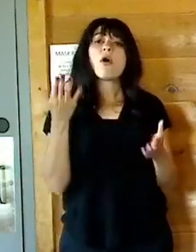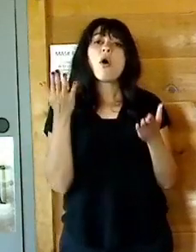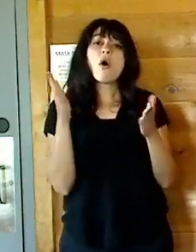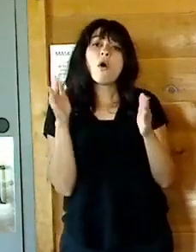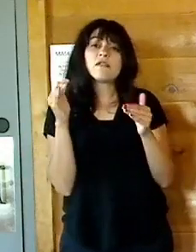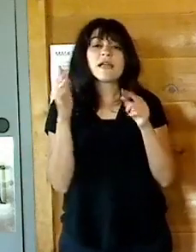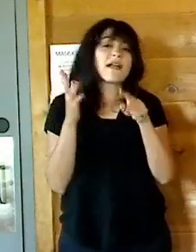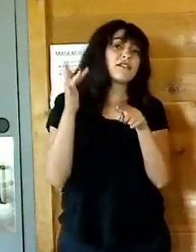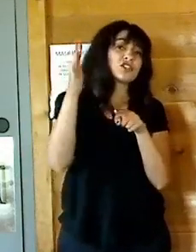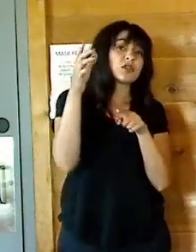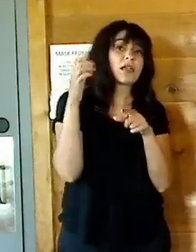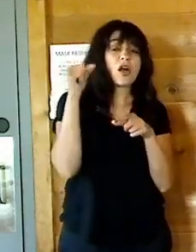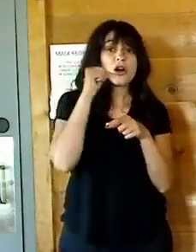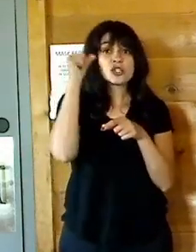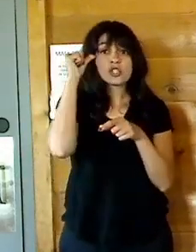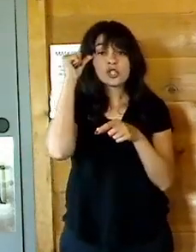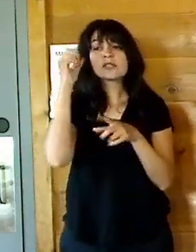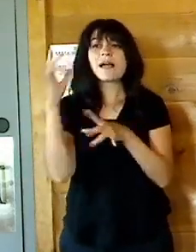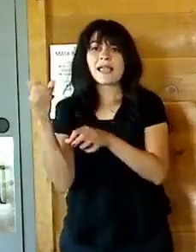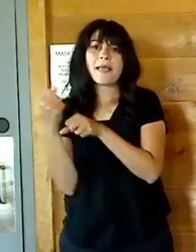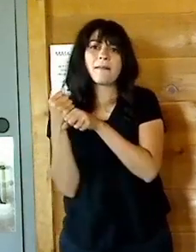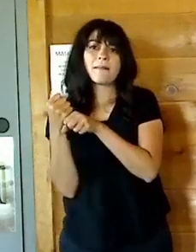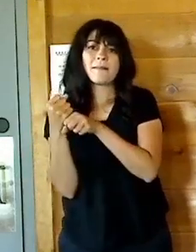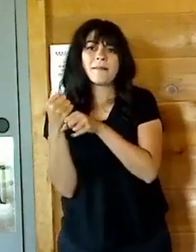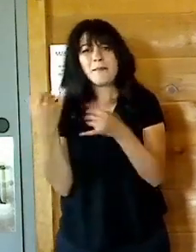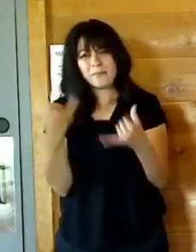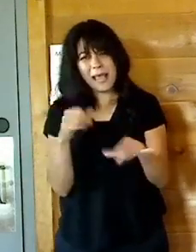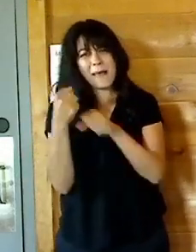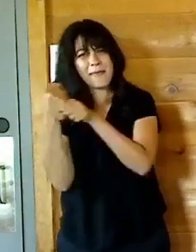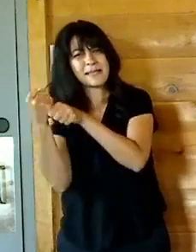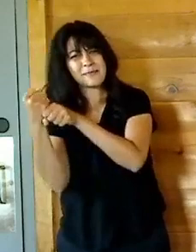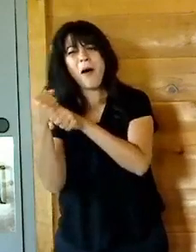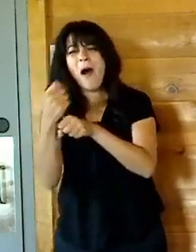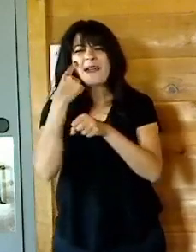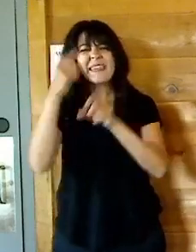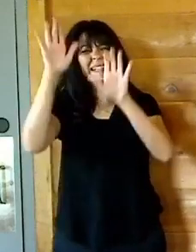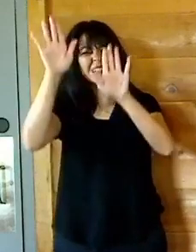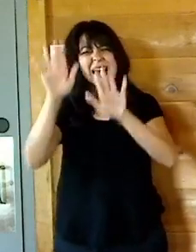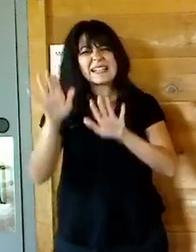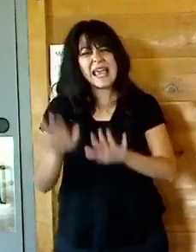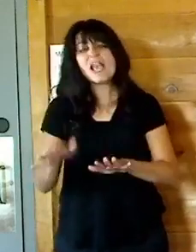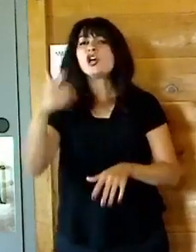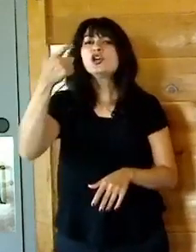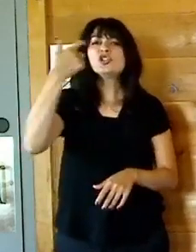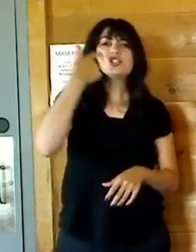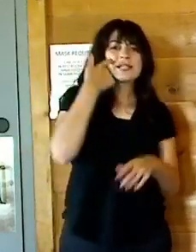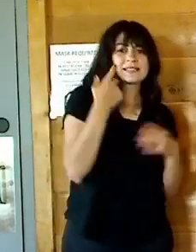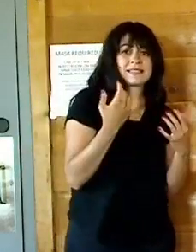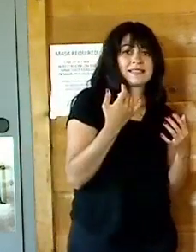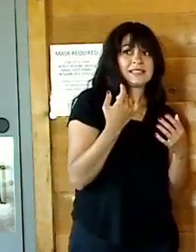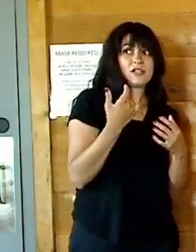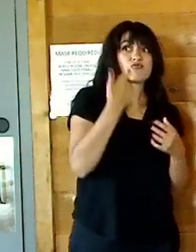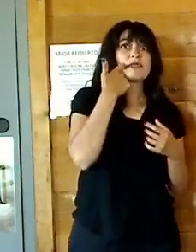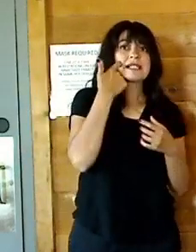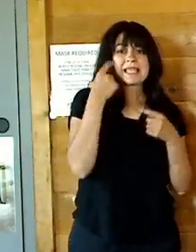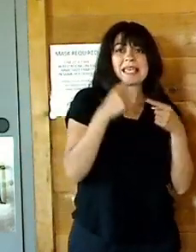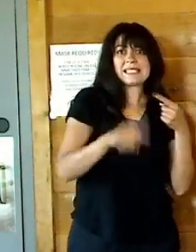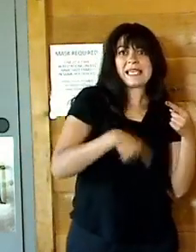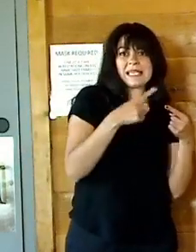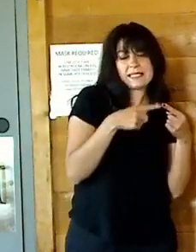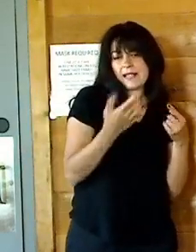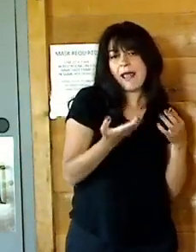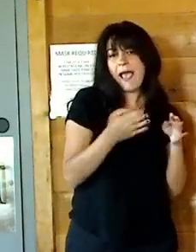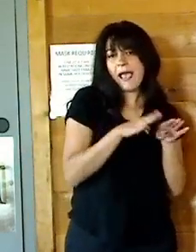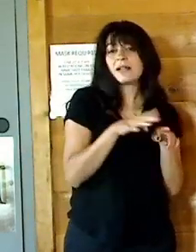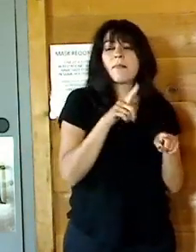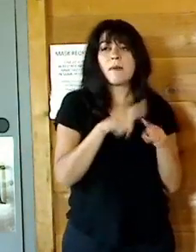play baseball. They actually play every Sunday. think they just wrapped up their season this year, last Sunday. But every year I try to go